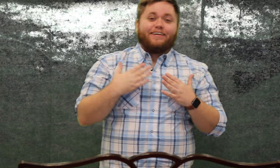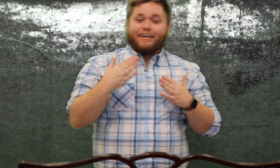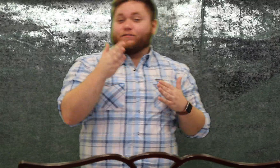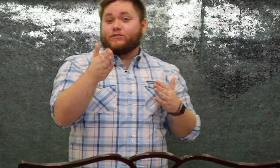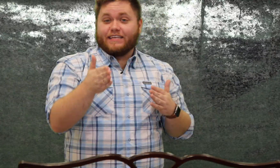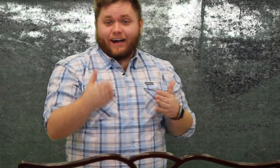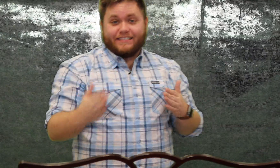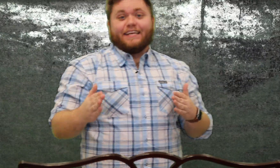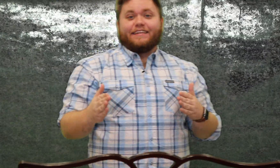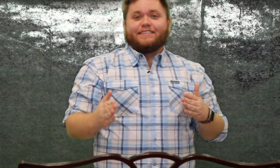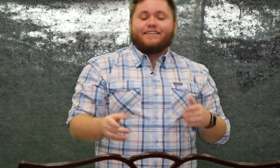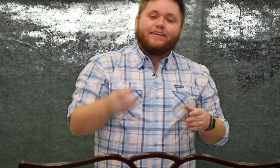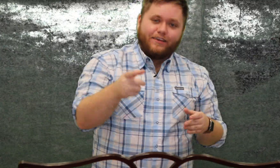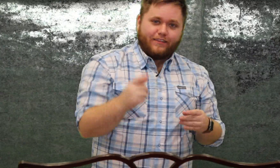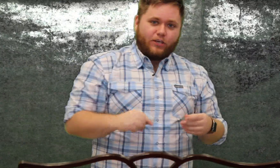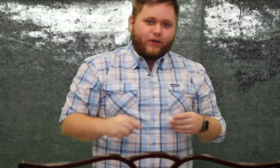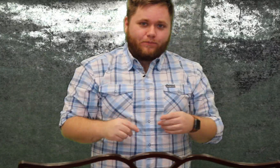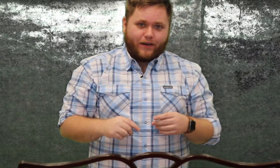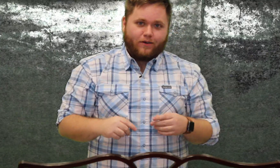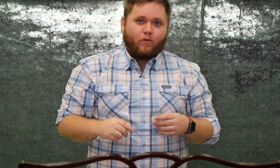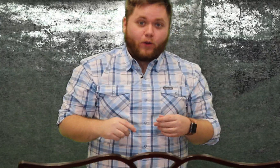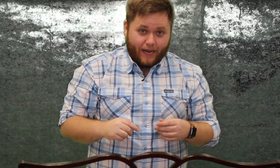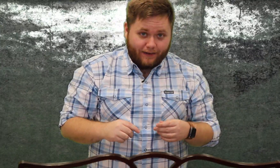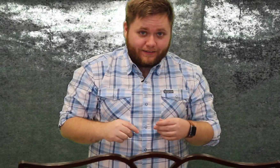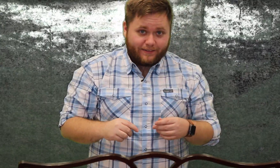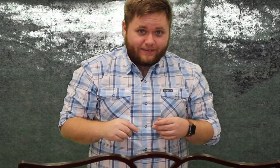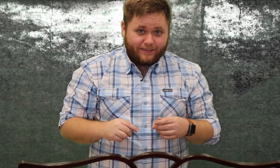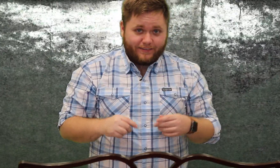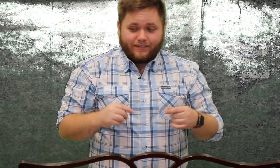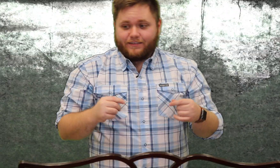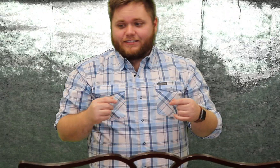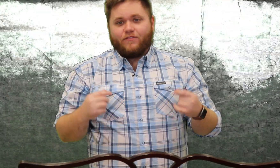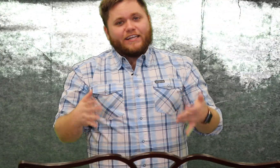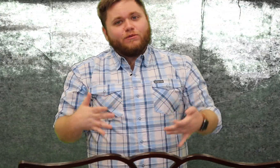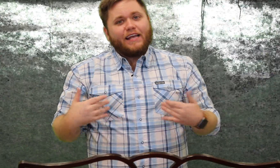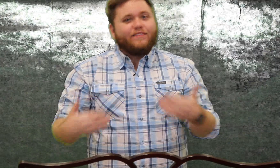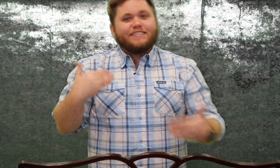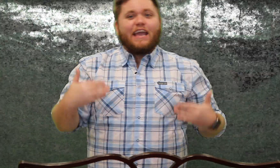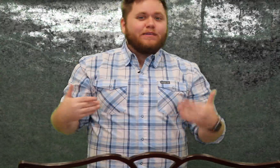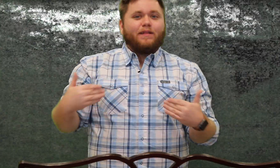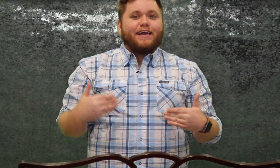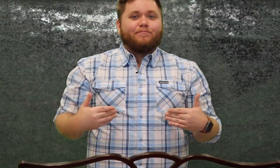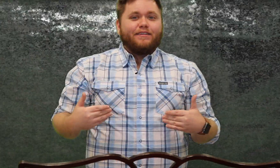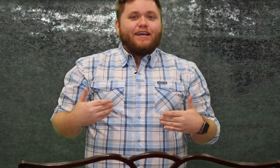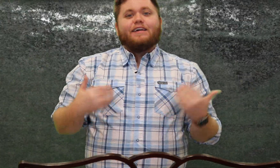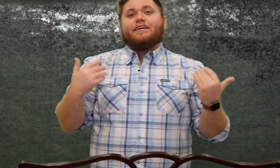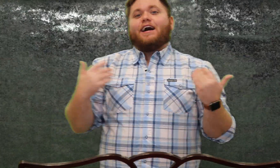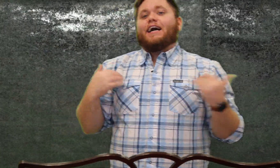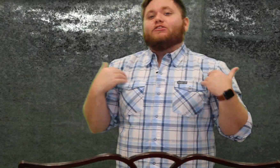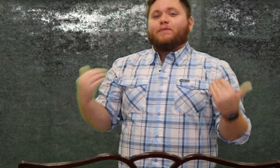if you did not sing it then you get a point at home okay so that's really how this game is played i do a